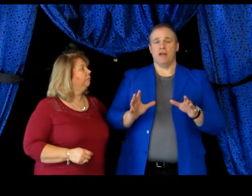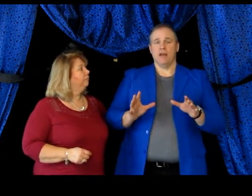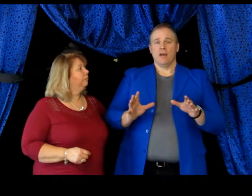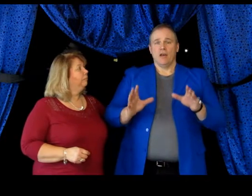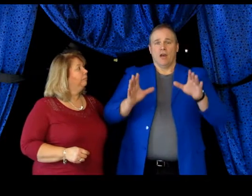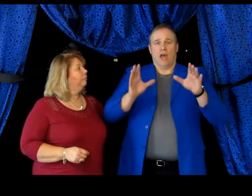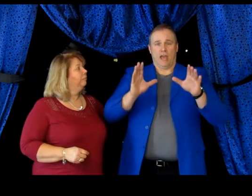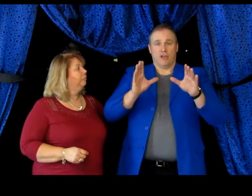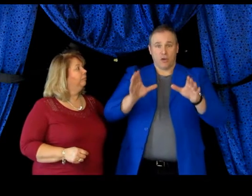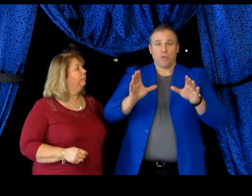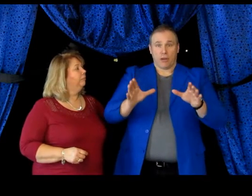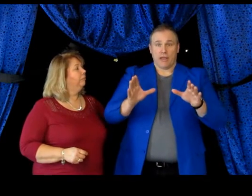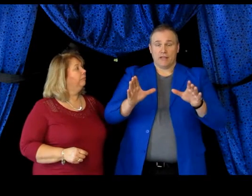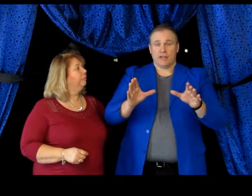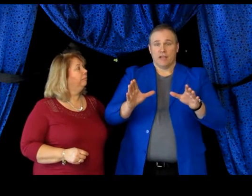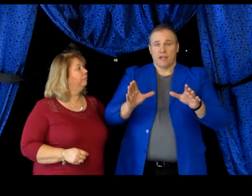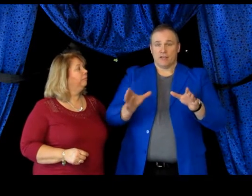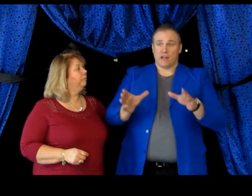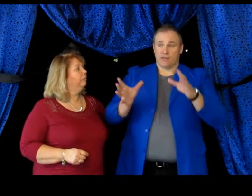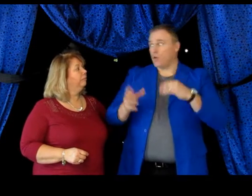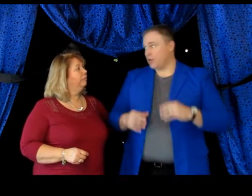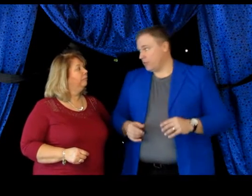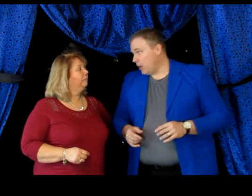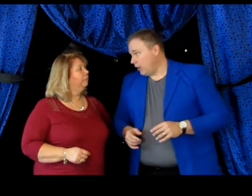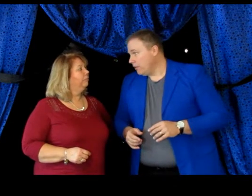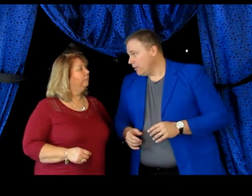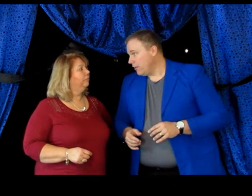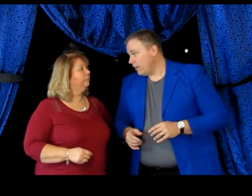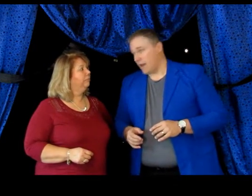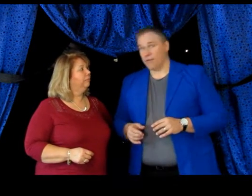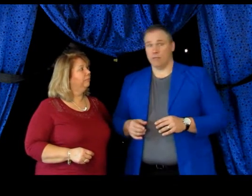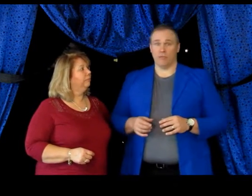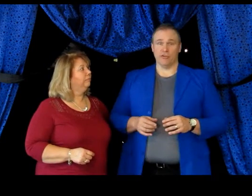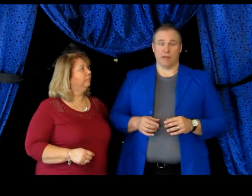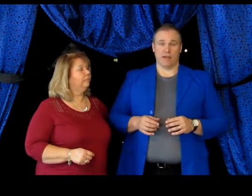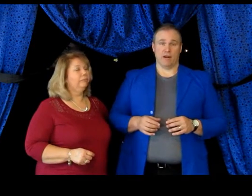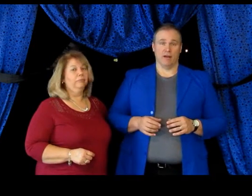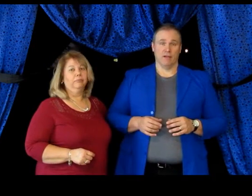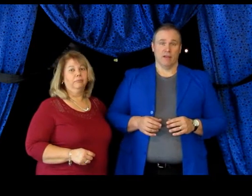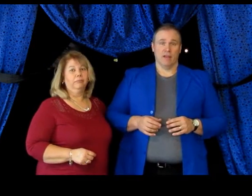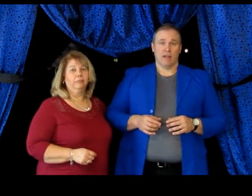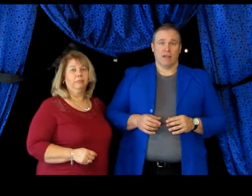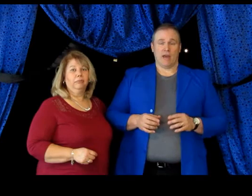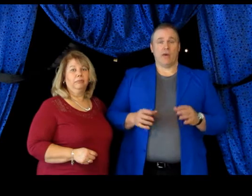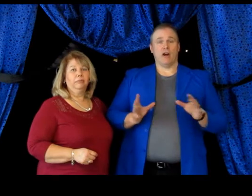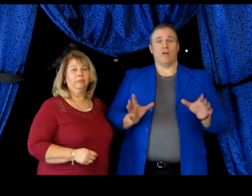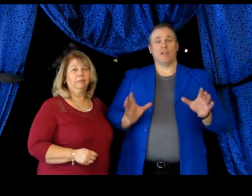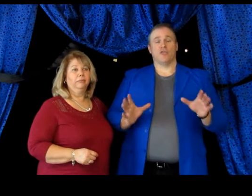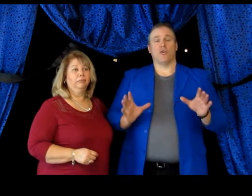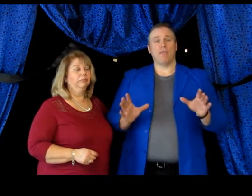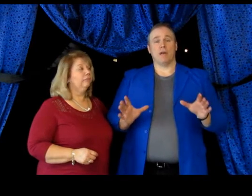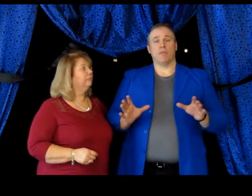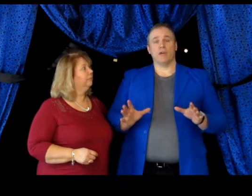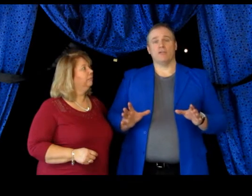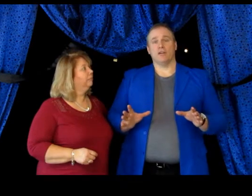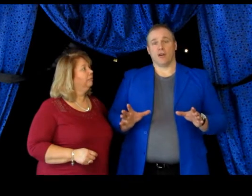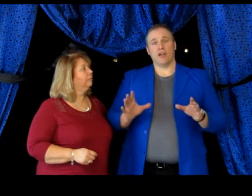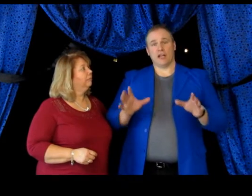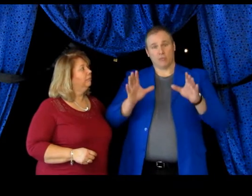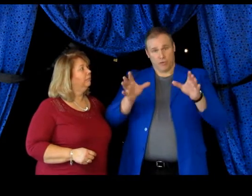at your place instead of going to the mall and having the memories made there. That way all these great memories are connected with